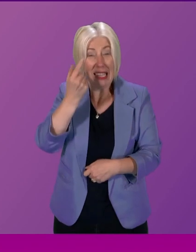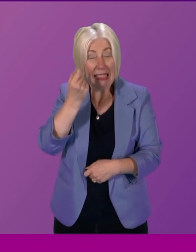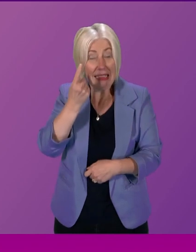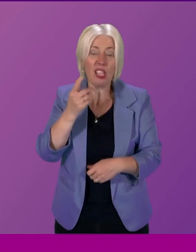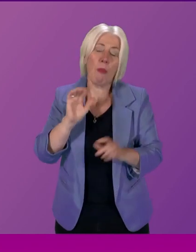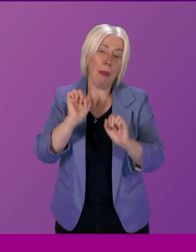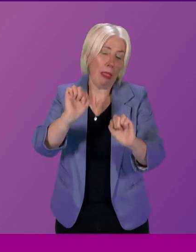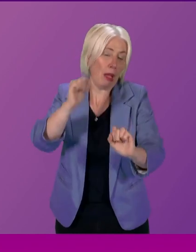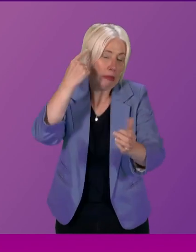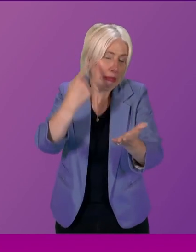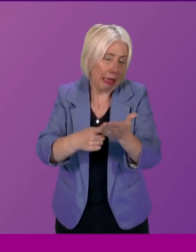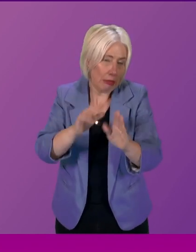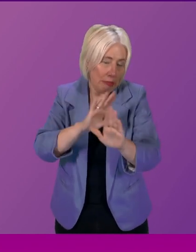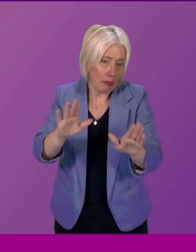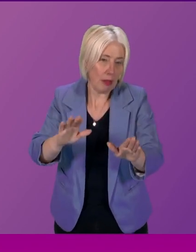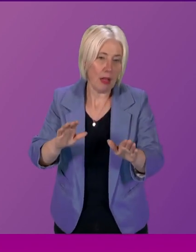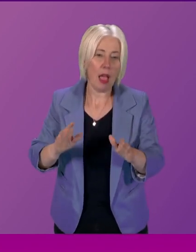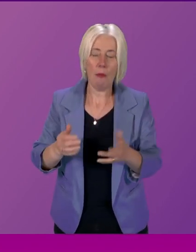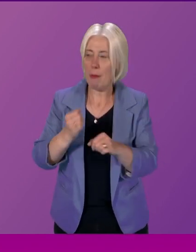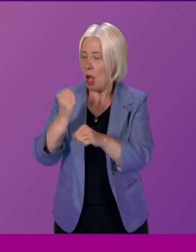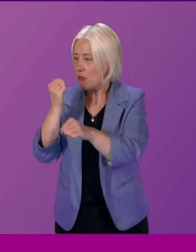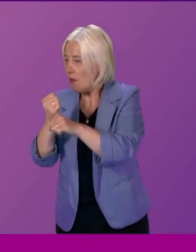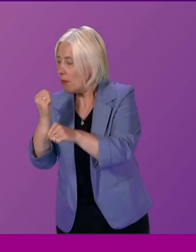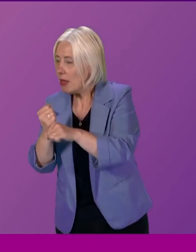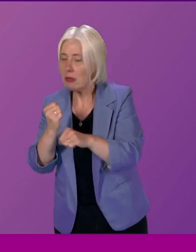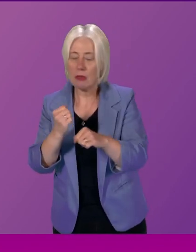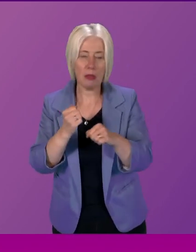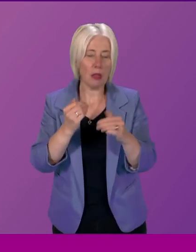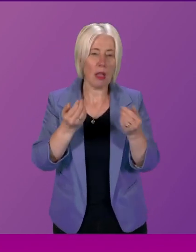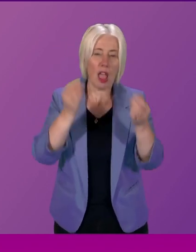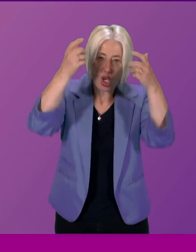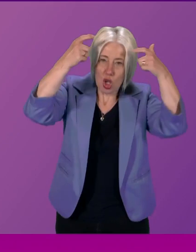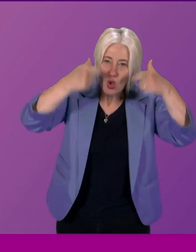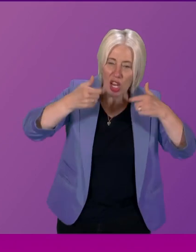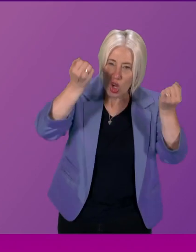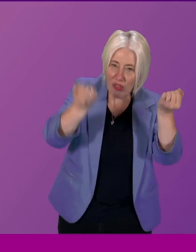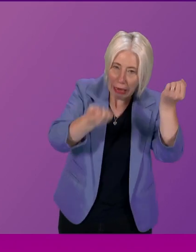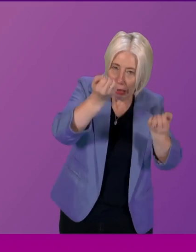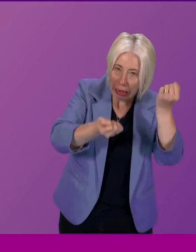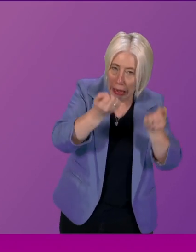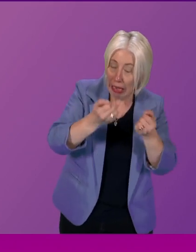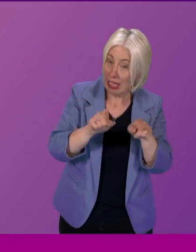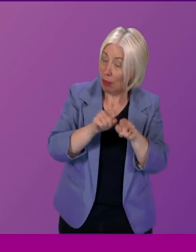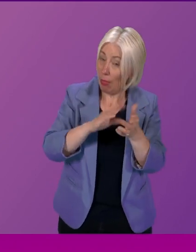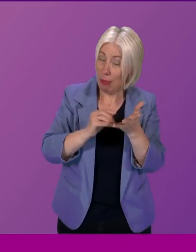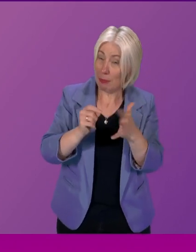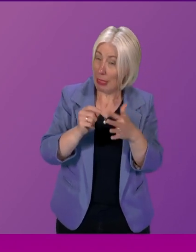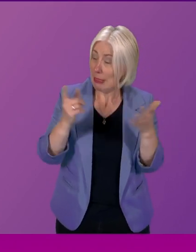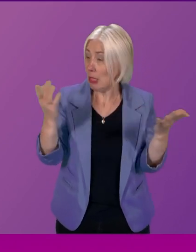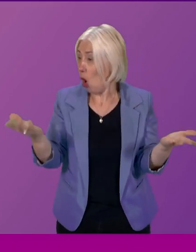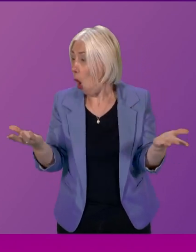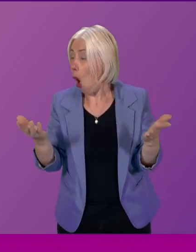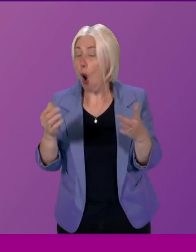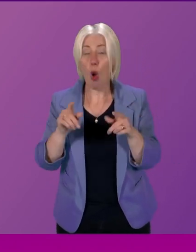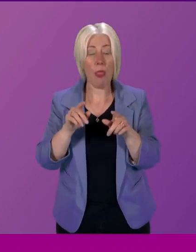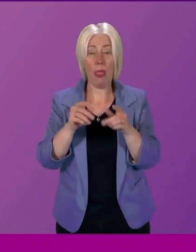governance for example separation of government and the judiciary and this appears to be an issue with MSPs too or the likes of the